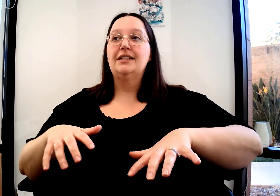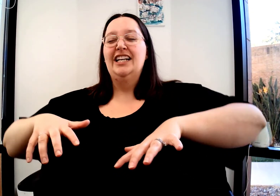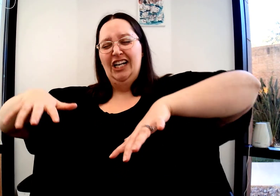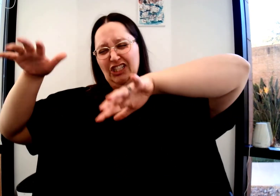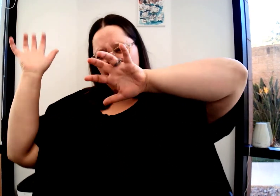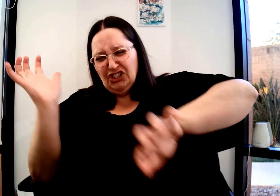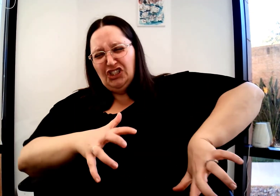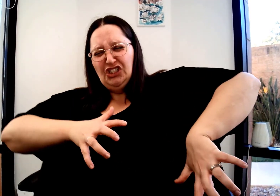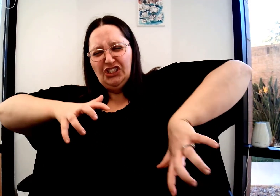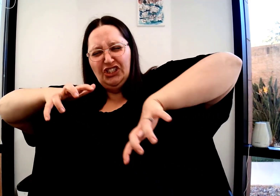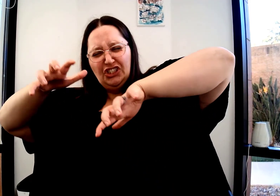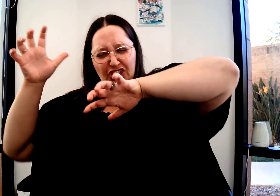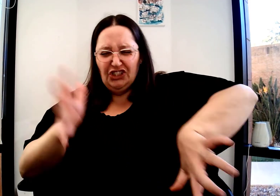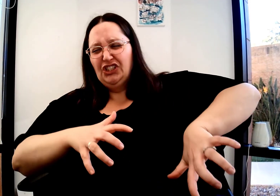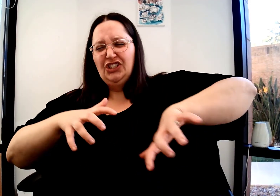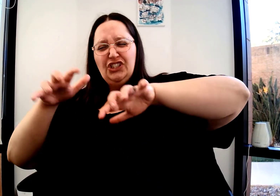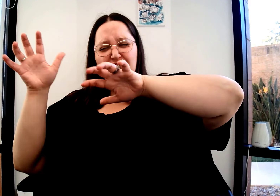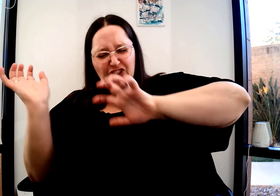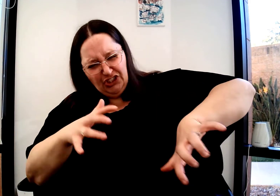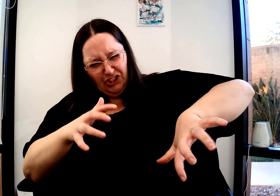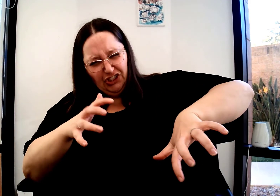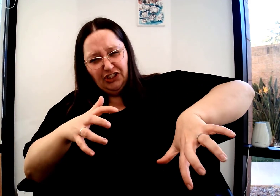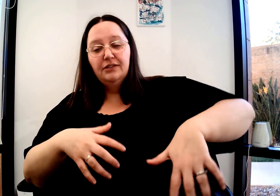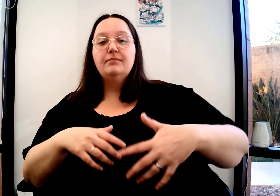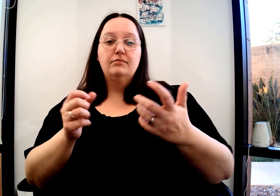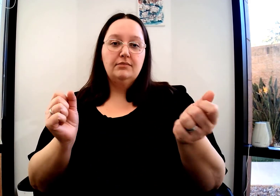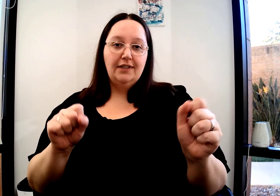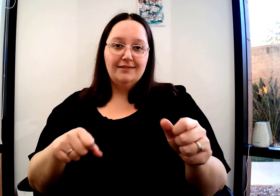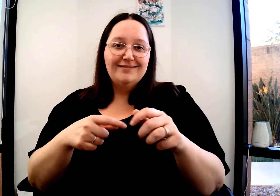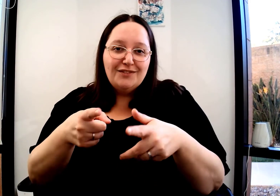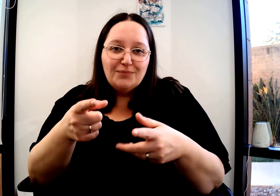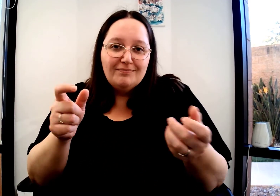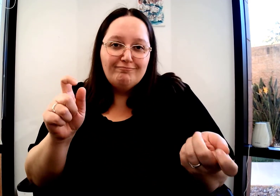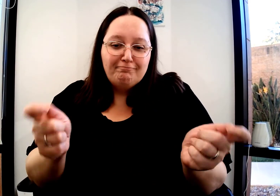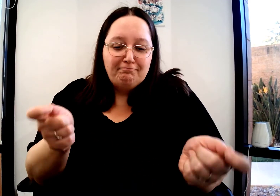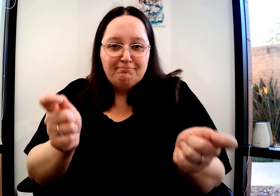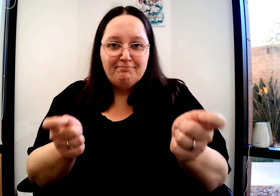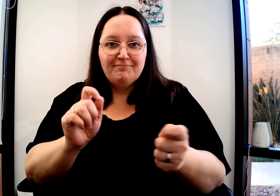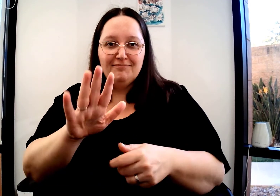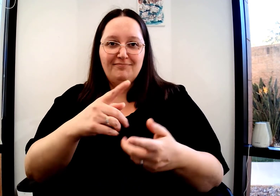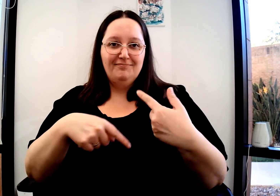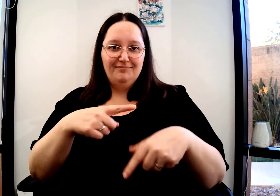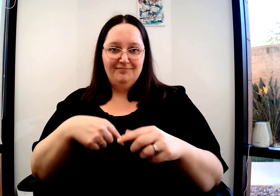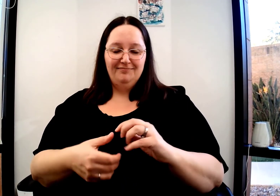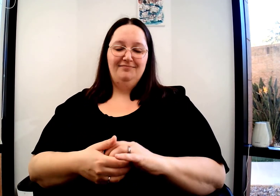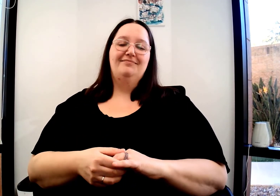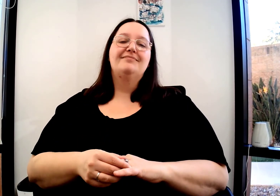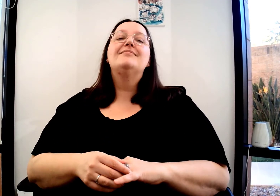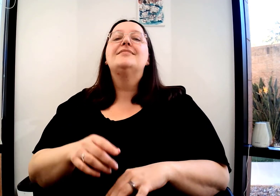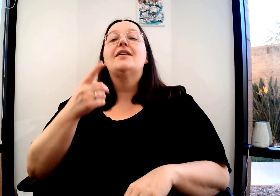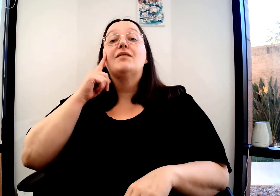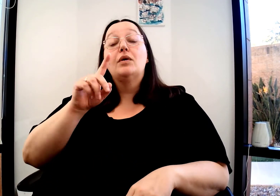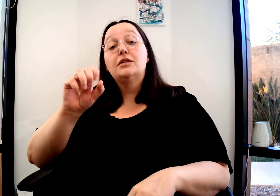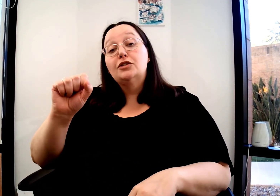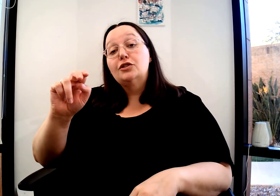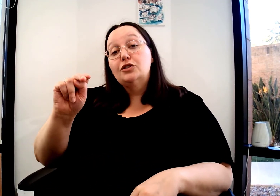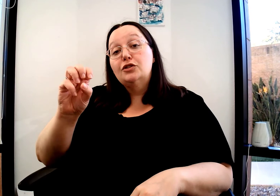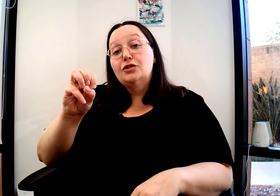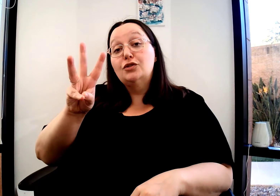mouth morphine and make it harder, obviously harder rain. Modify it to show what you mean.